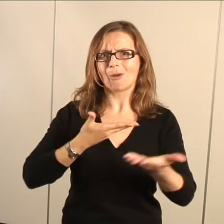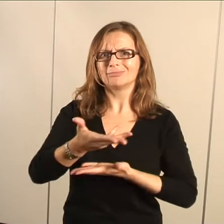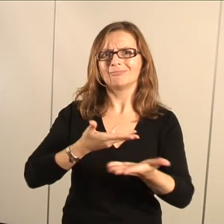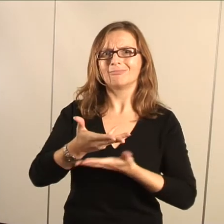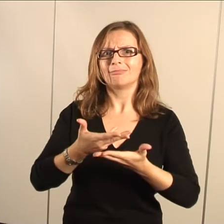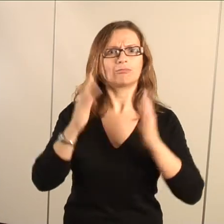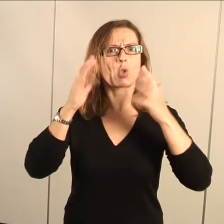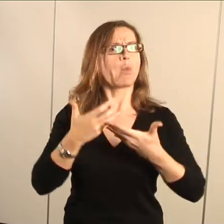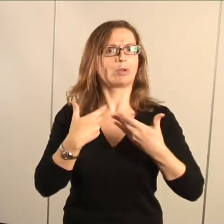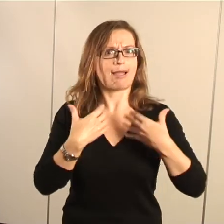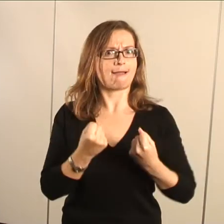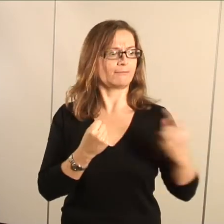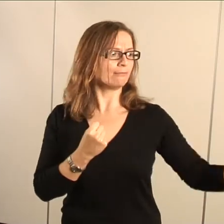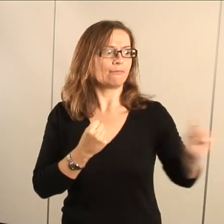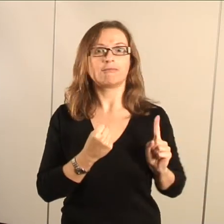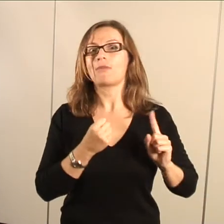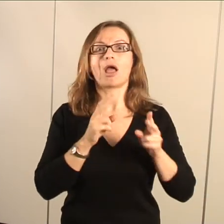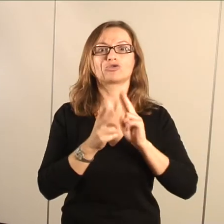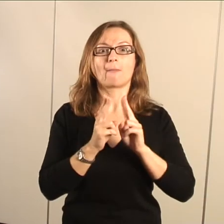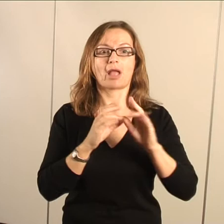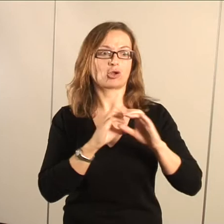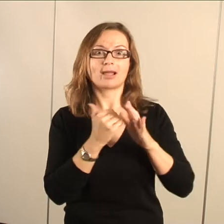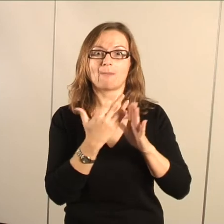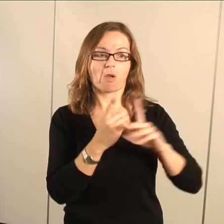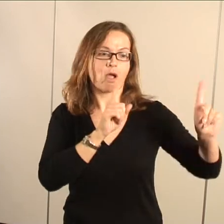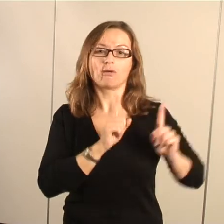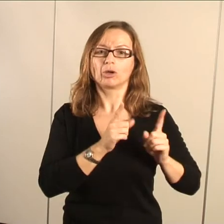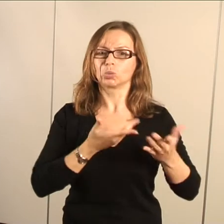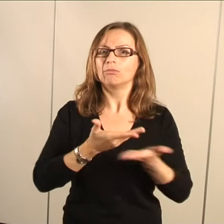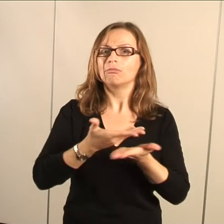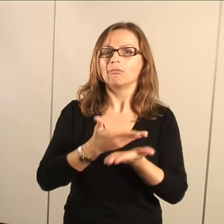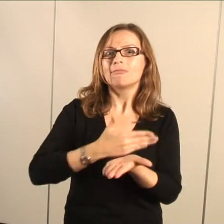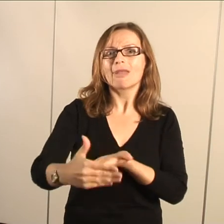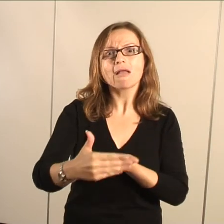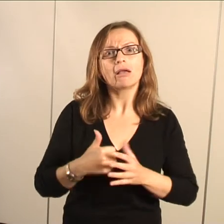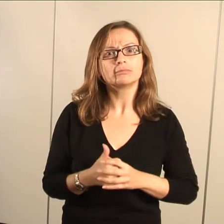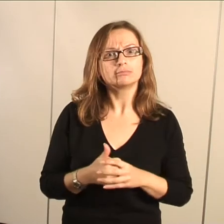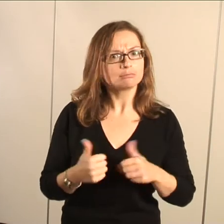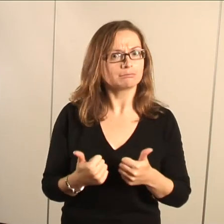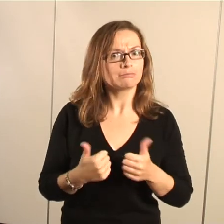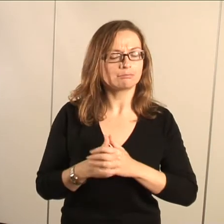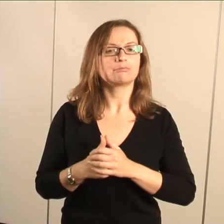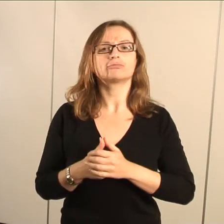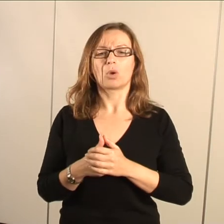If you're worried about communication, we'll have an interpreter or a communication support worker with us to make sure that everything's understood.